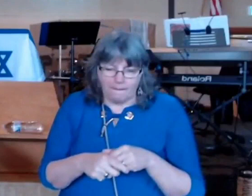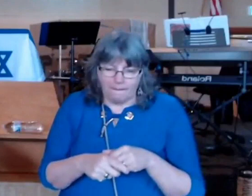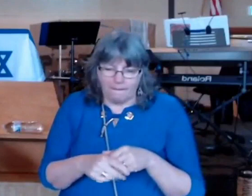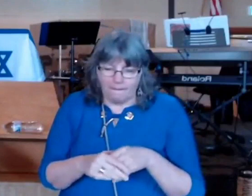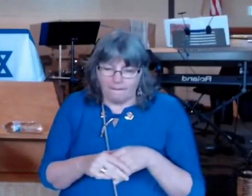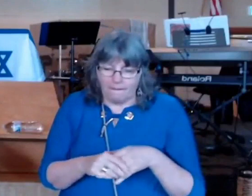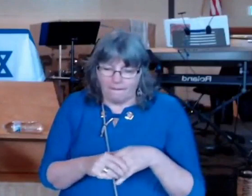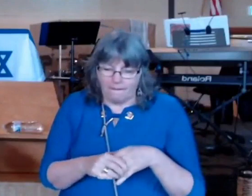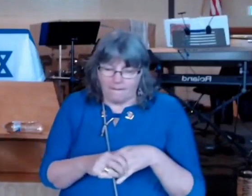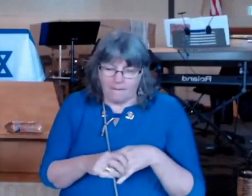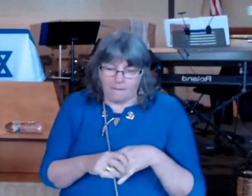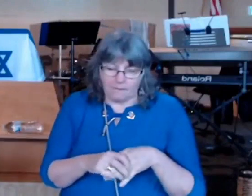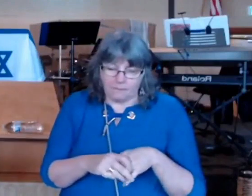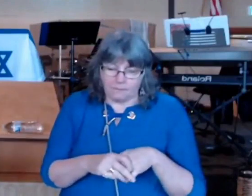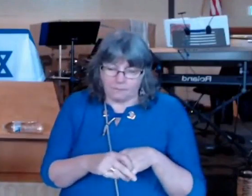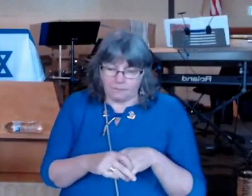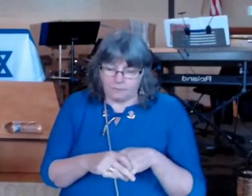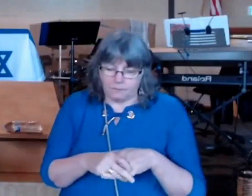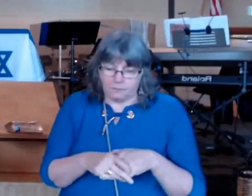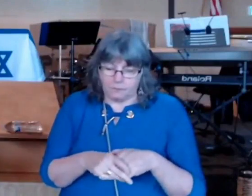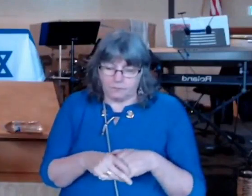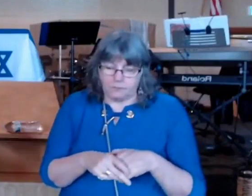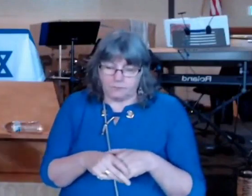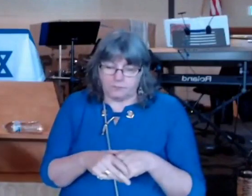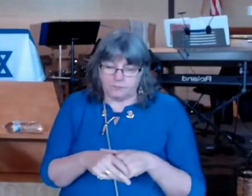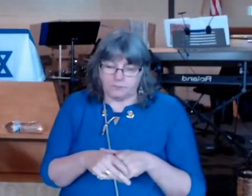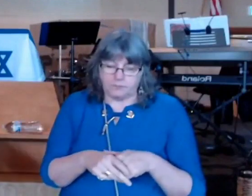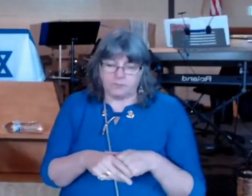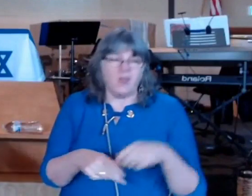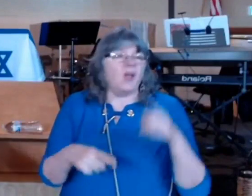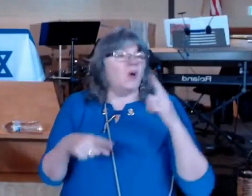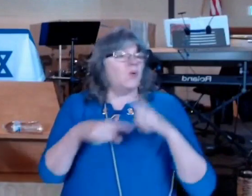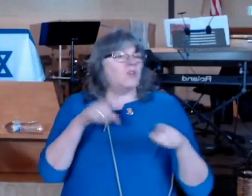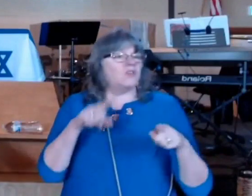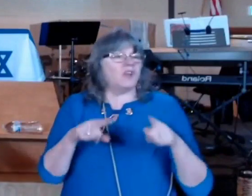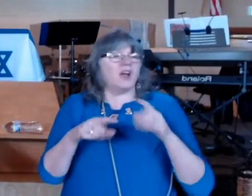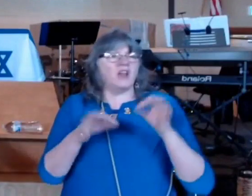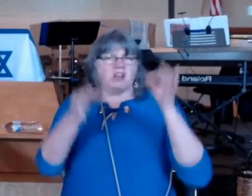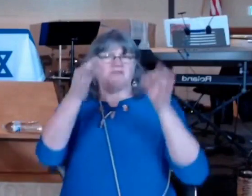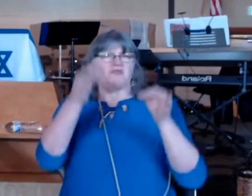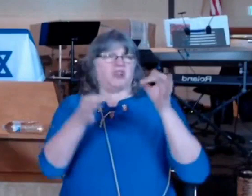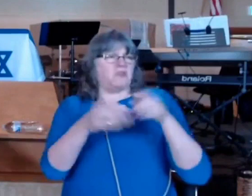people's issues than even put our thumb on the scale of negative judgment